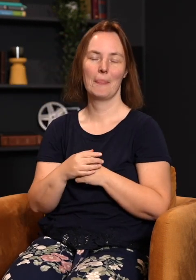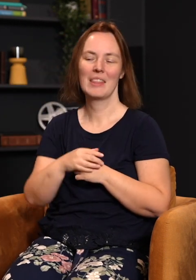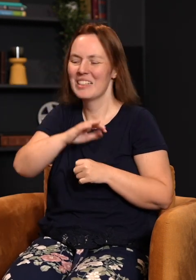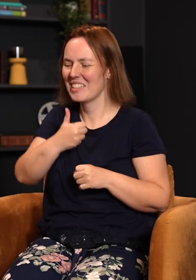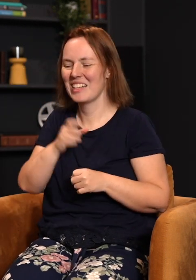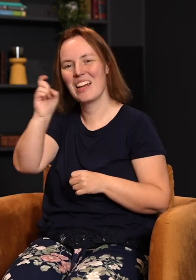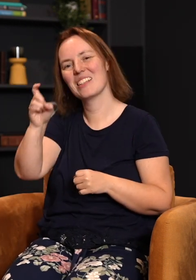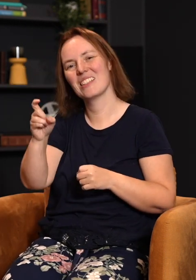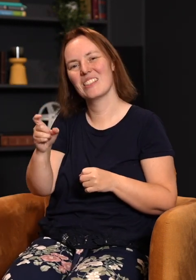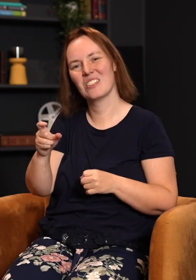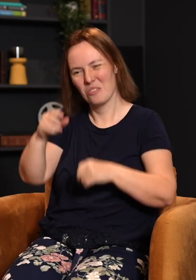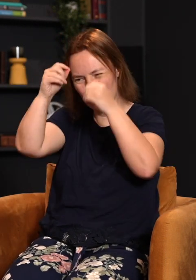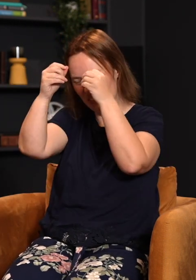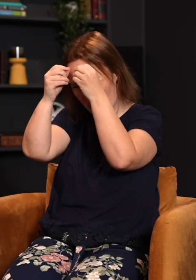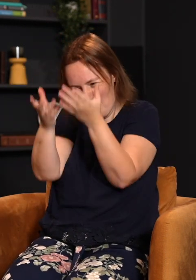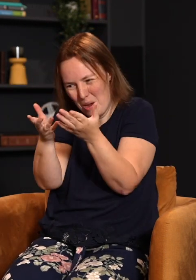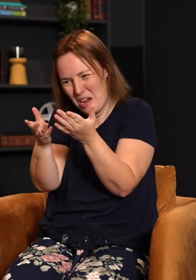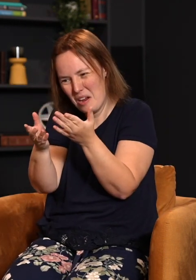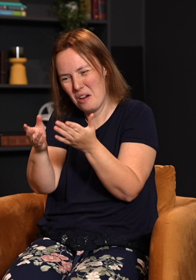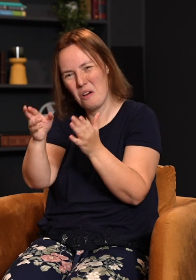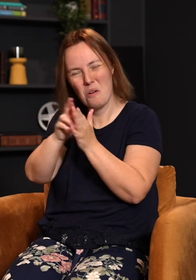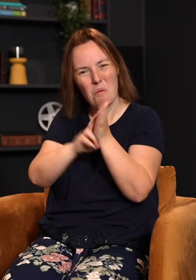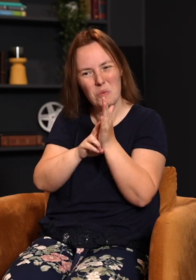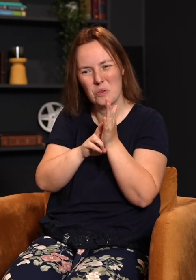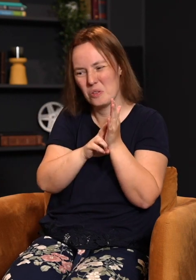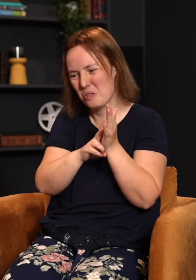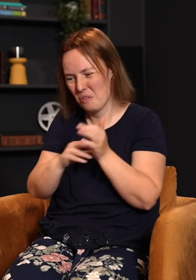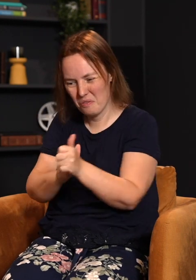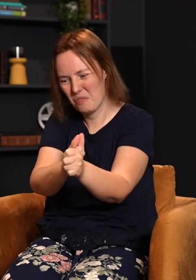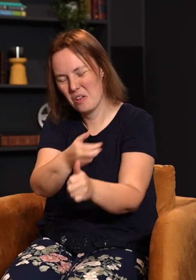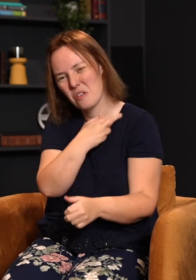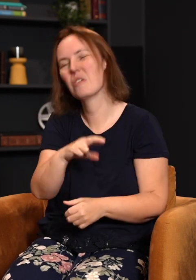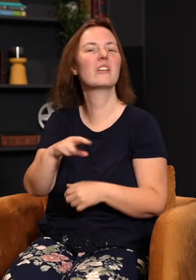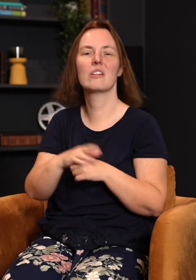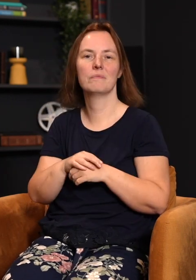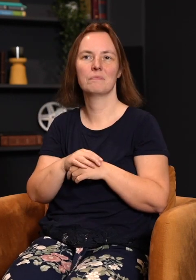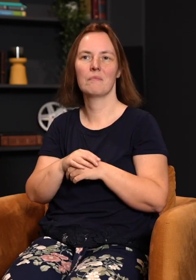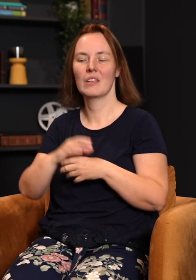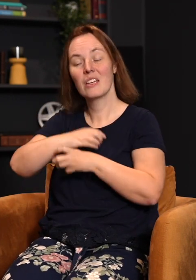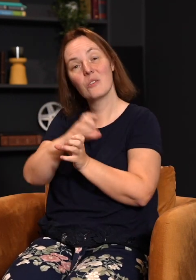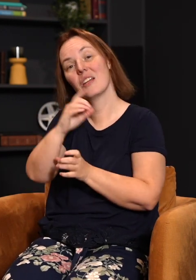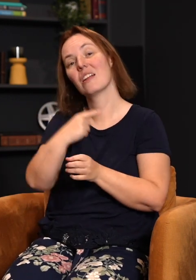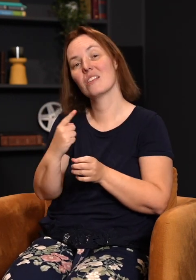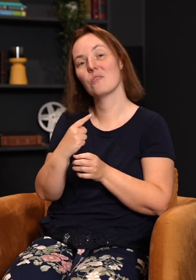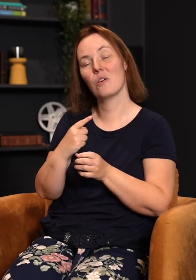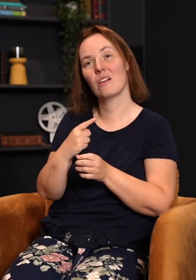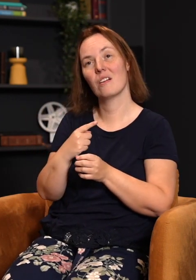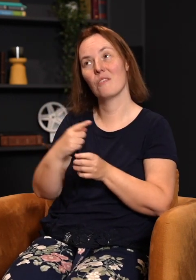to obey rules. He doesn't ask us to follow some kind of religion. We all know this. We say it many, many times, but what did he create us for? He created